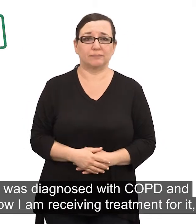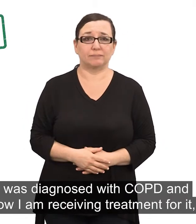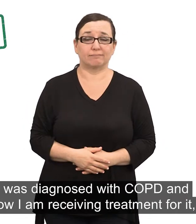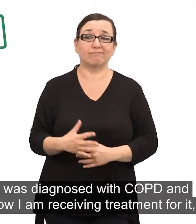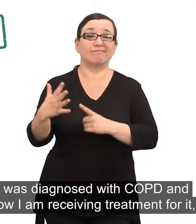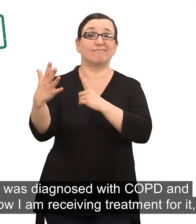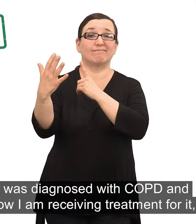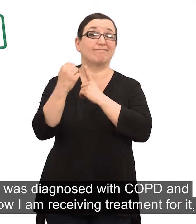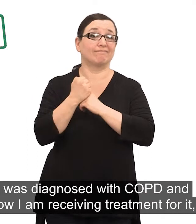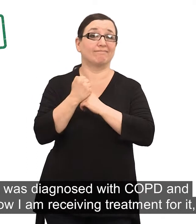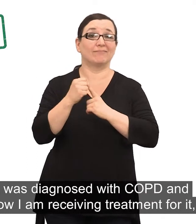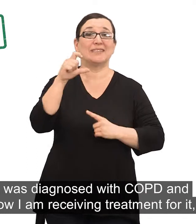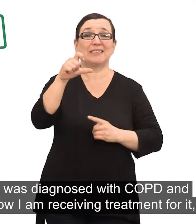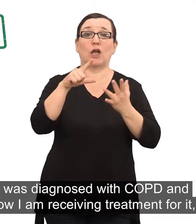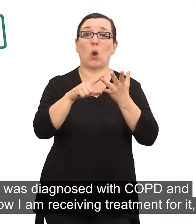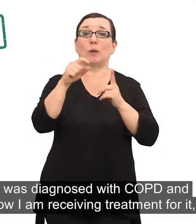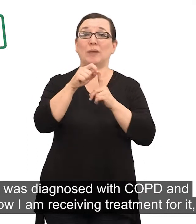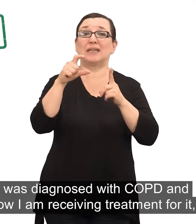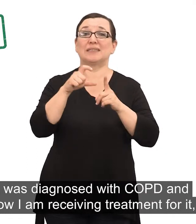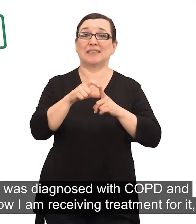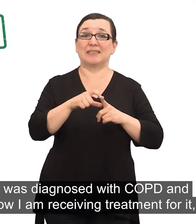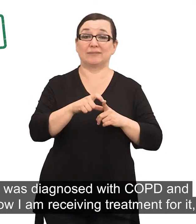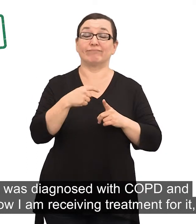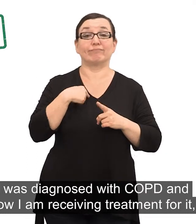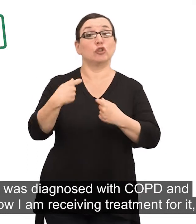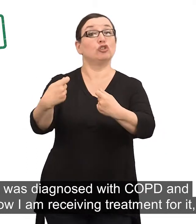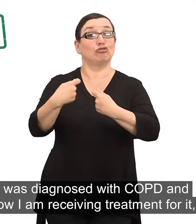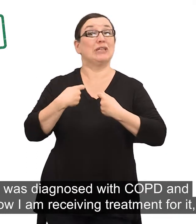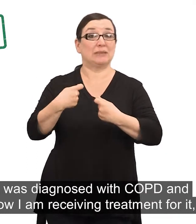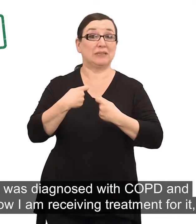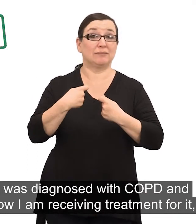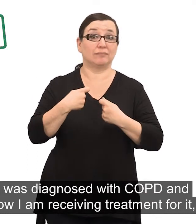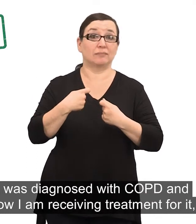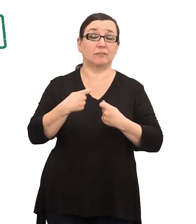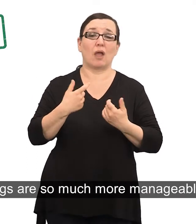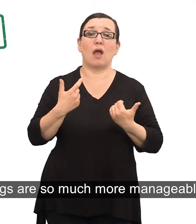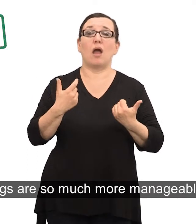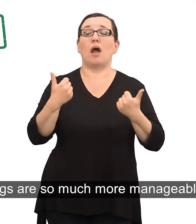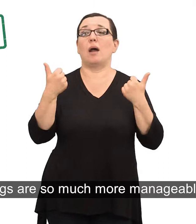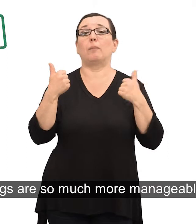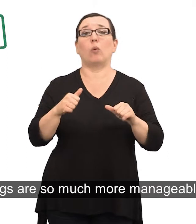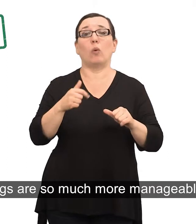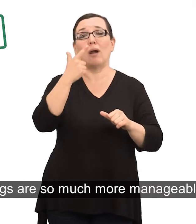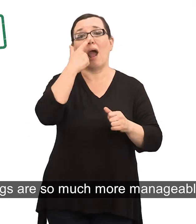I was diagnosed with COPD and now I'm receiving treatment for it. Things are so much more manageable.